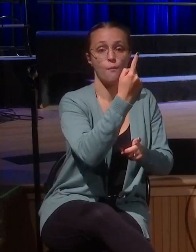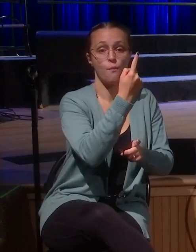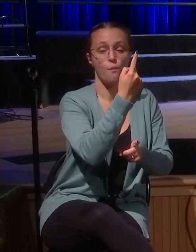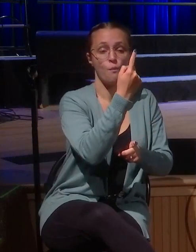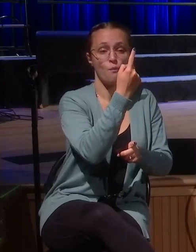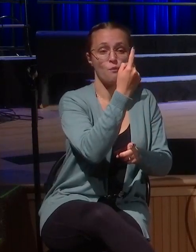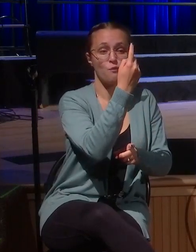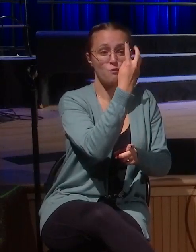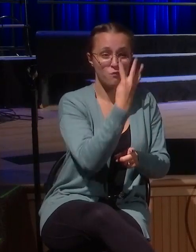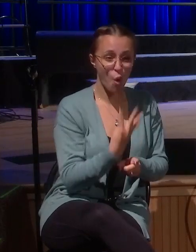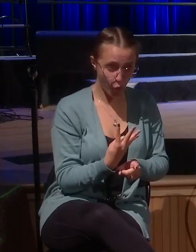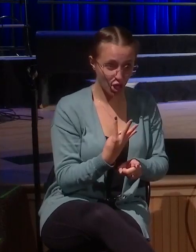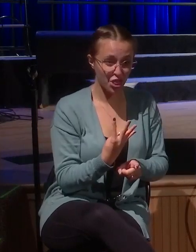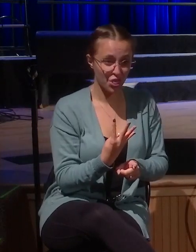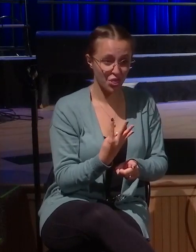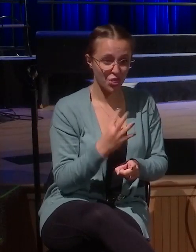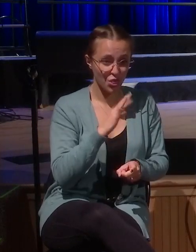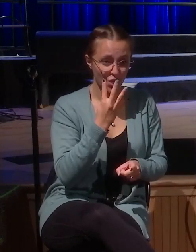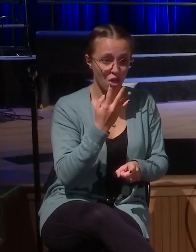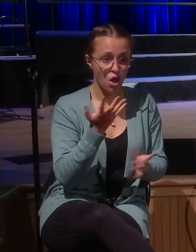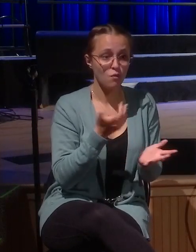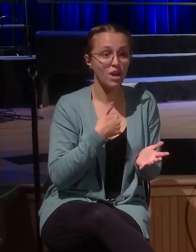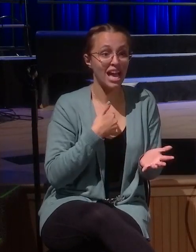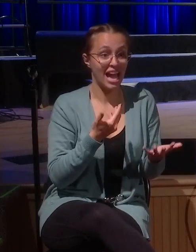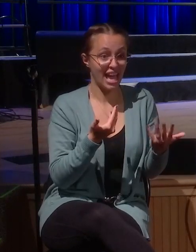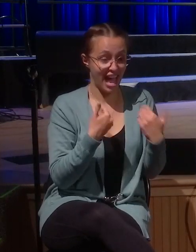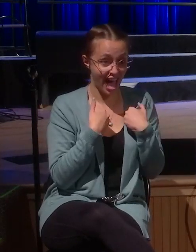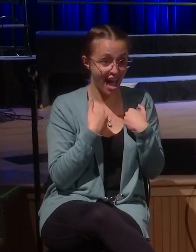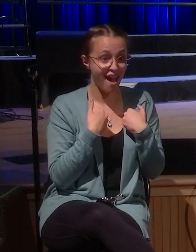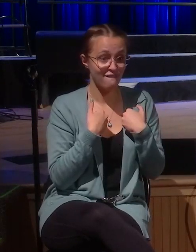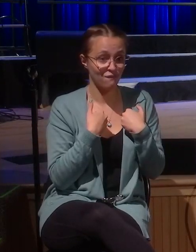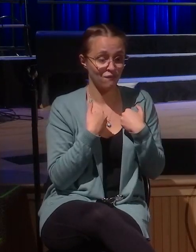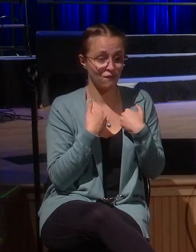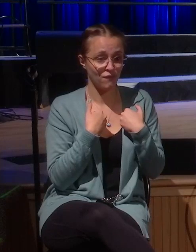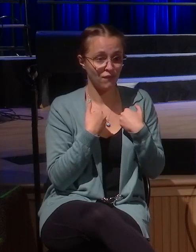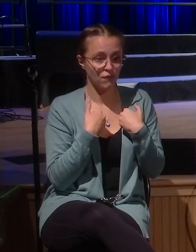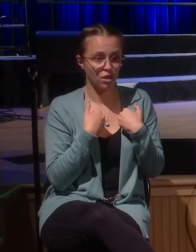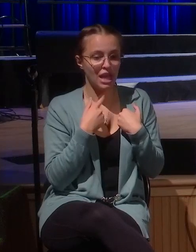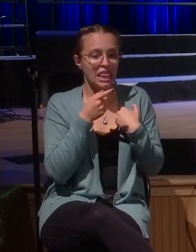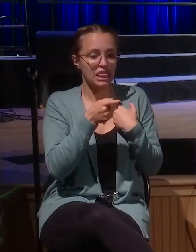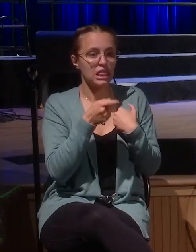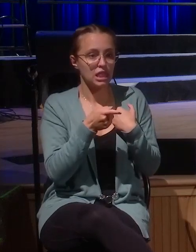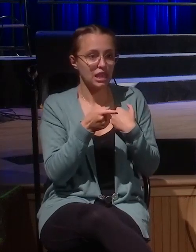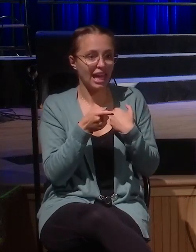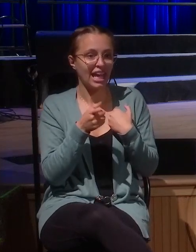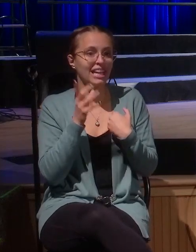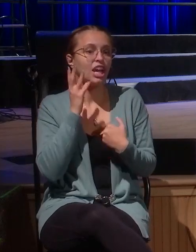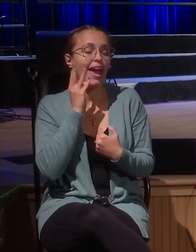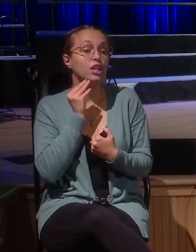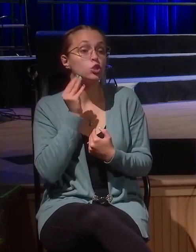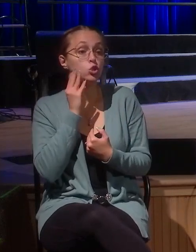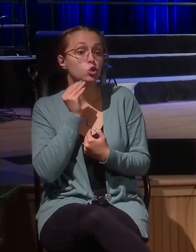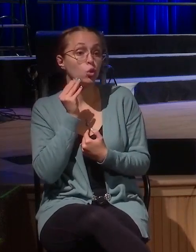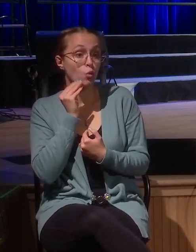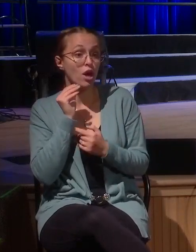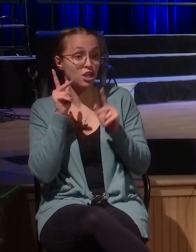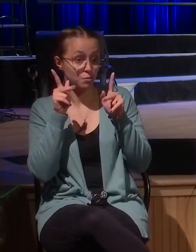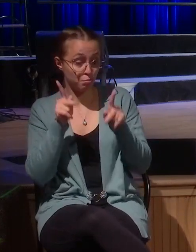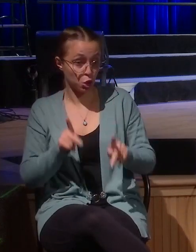Half of what I have I'm going to give to the poor. A pious Jewish person under Old Testament law, the very